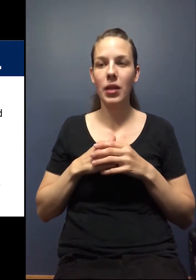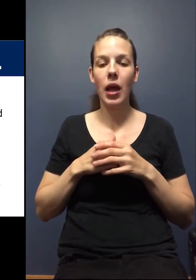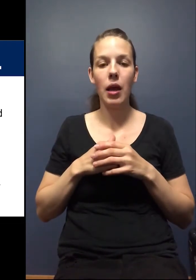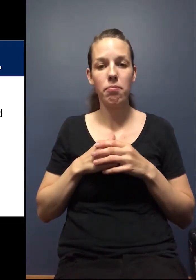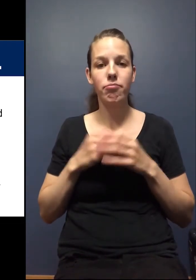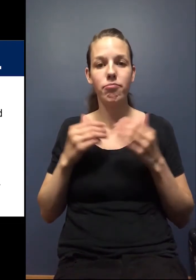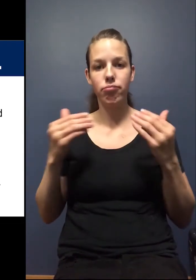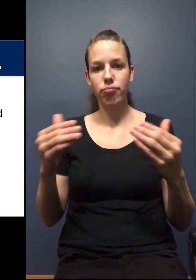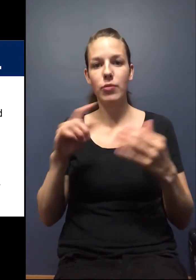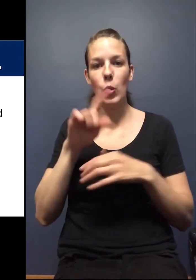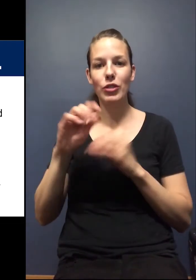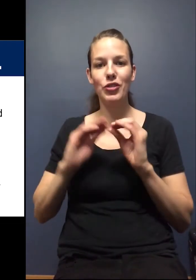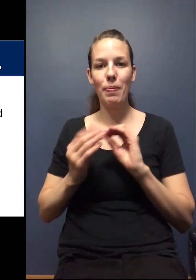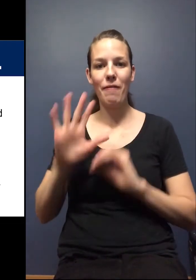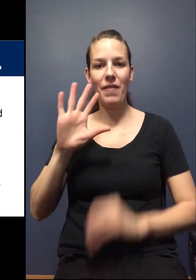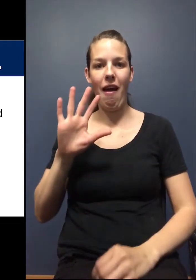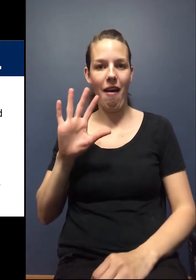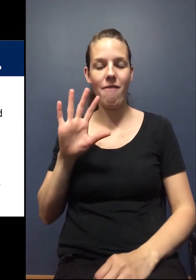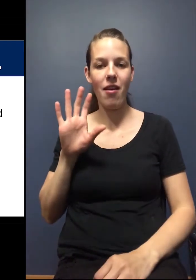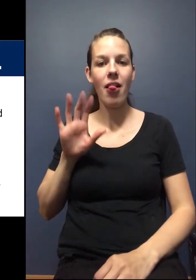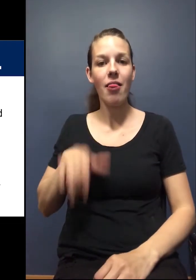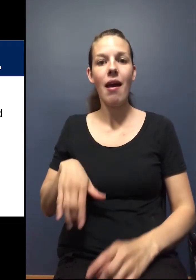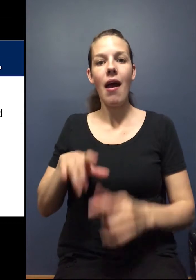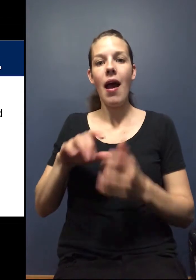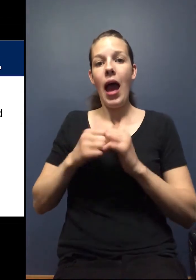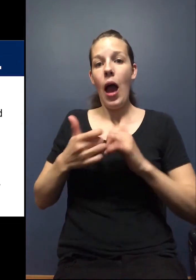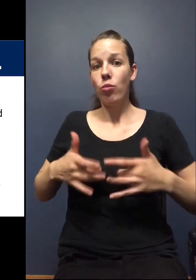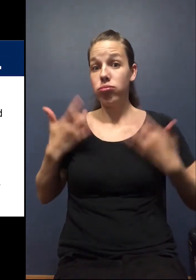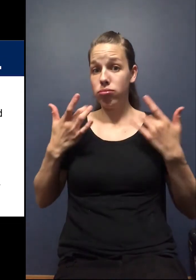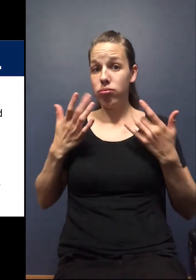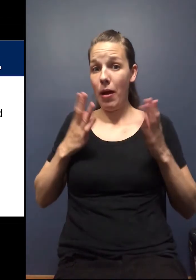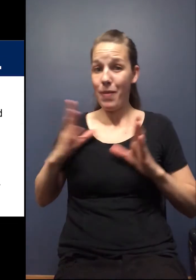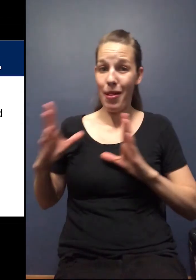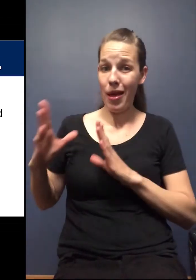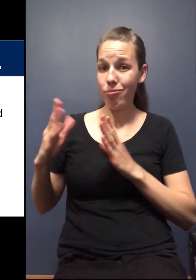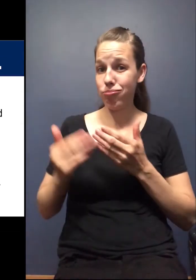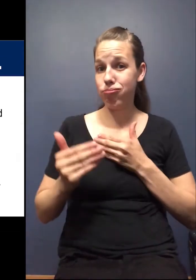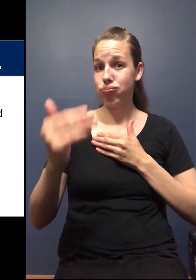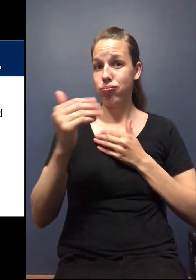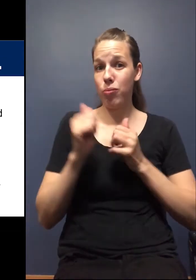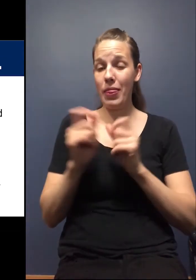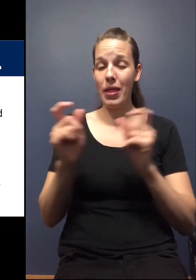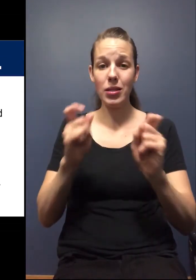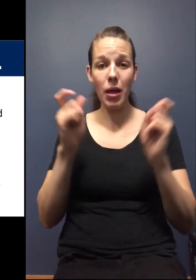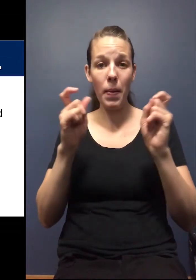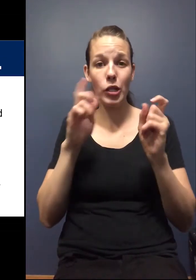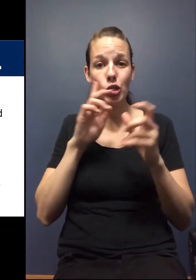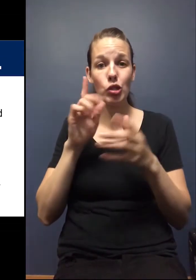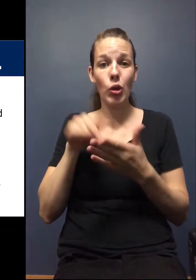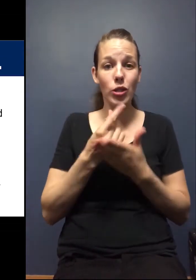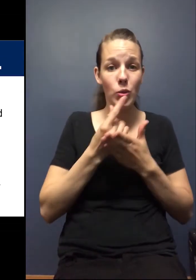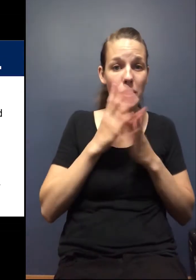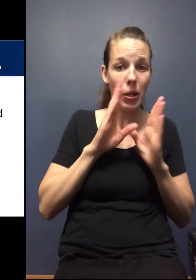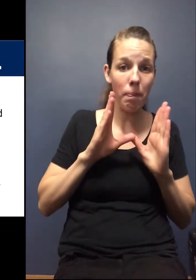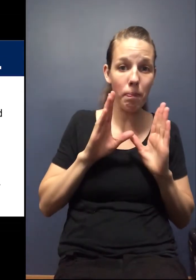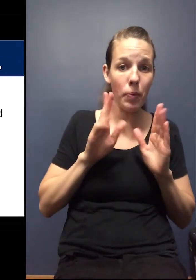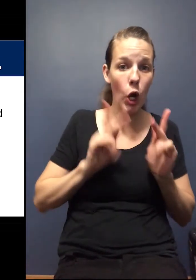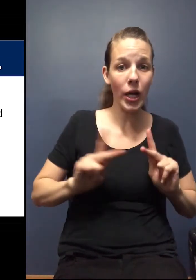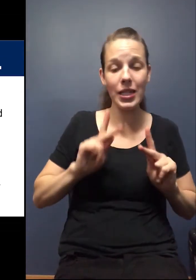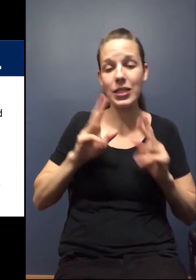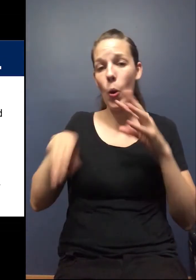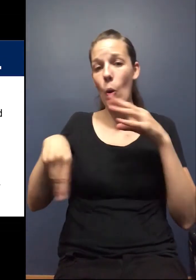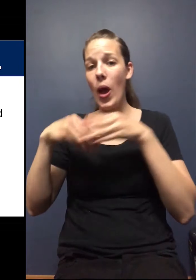us along to question number five, which is how should event planners move forward with celebrations such as graduation parties, wedding